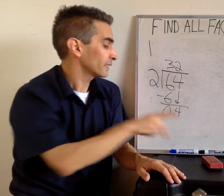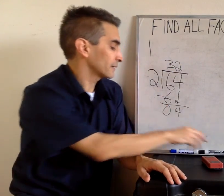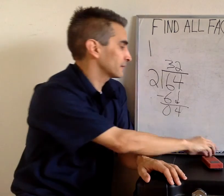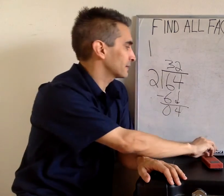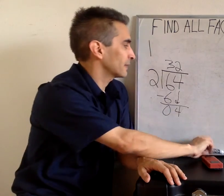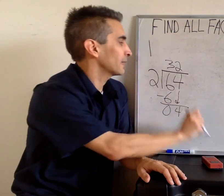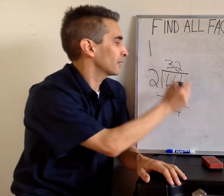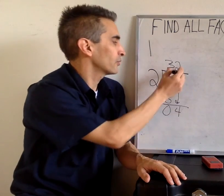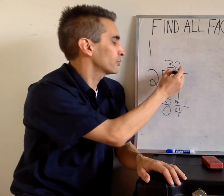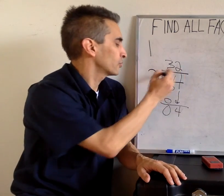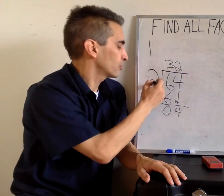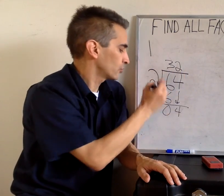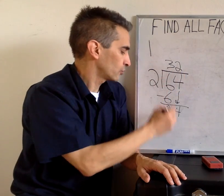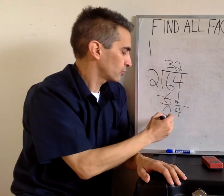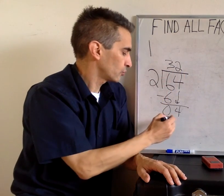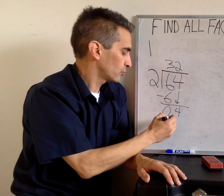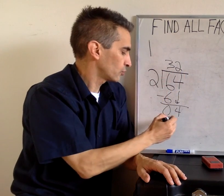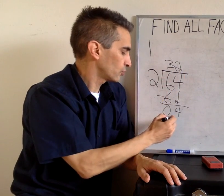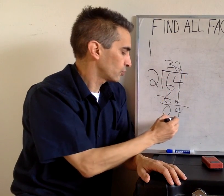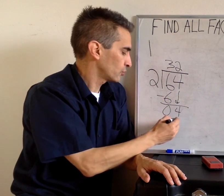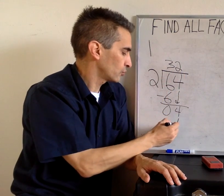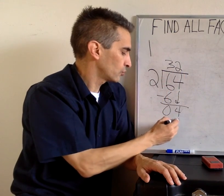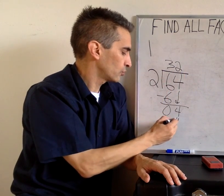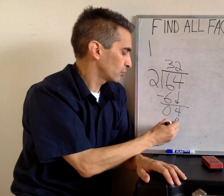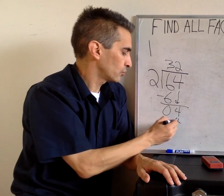Okay. 2 times 2 is 4.